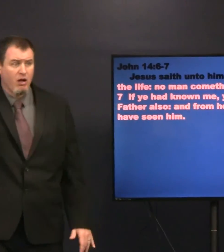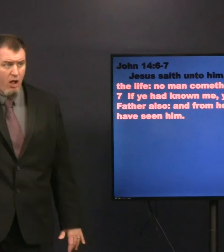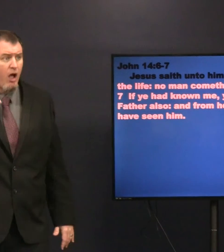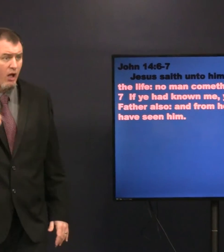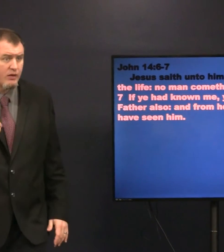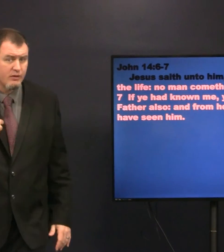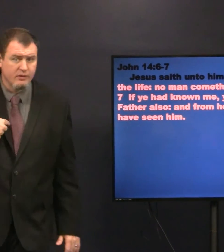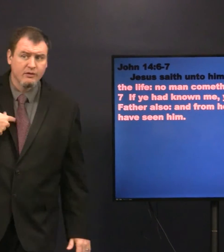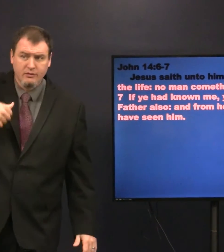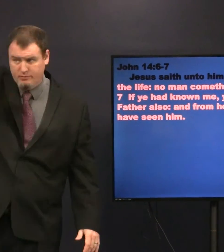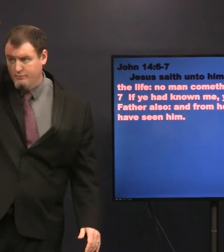I am God.